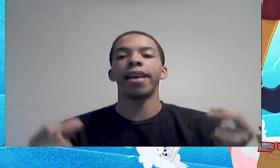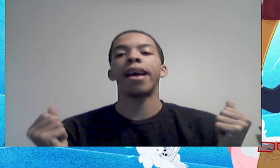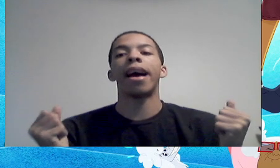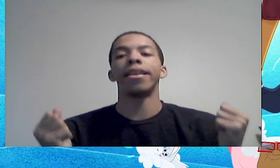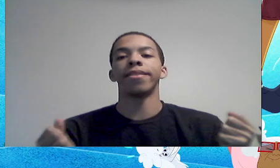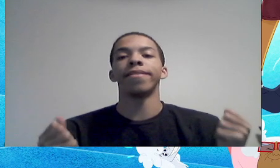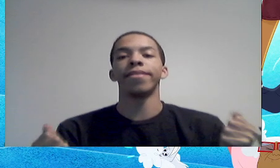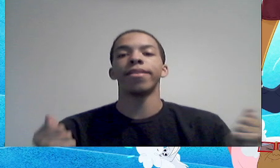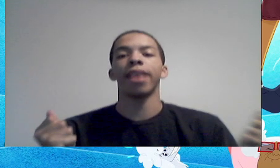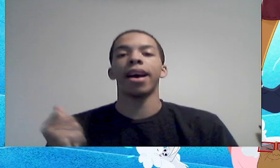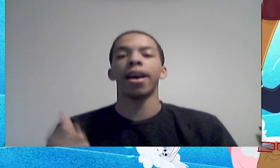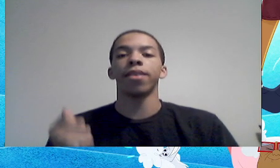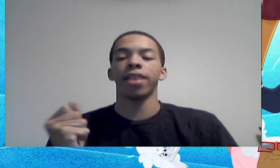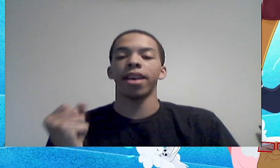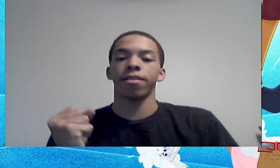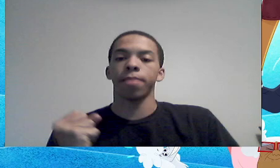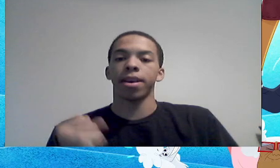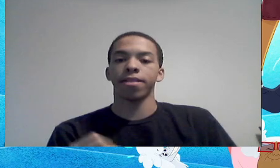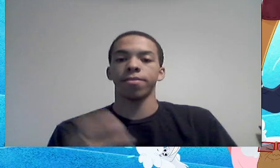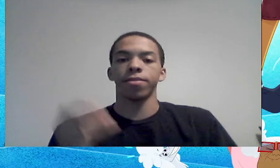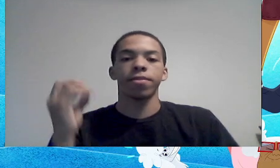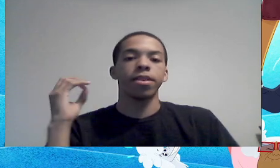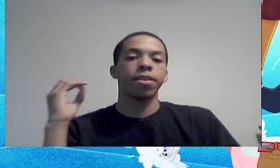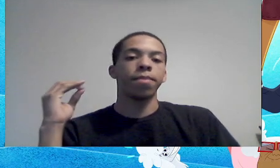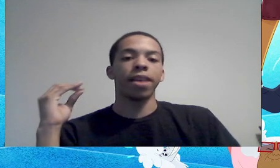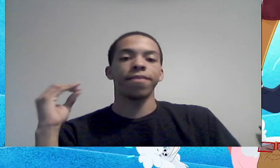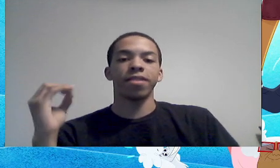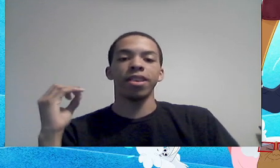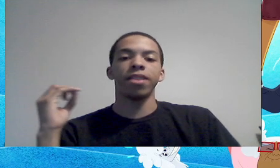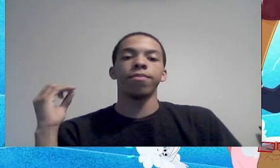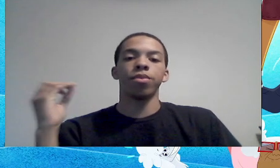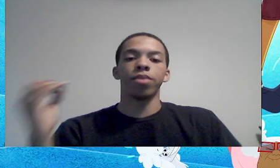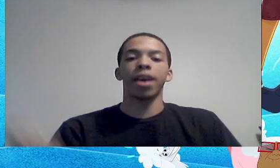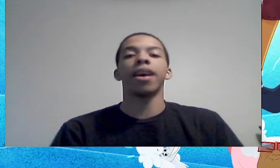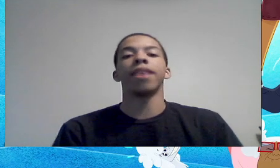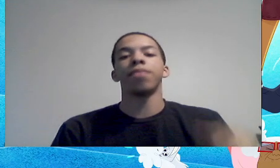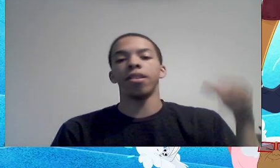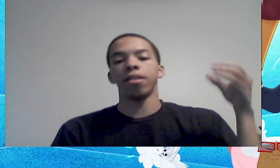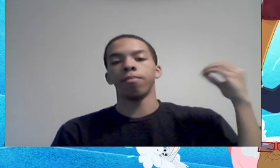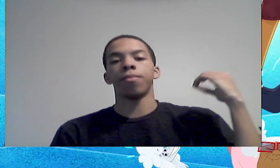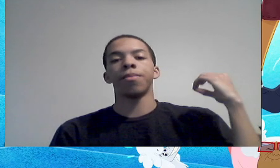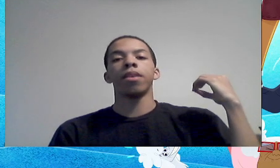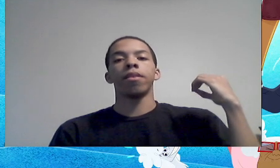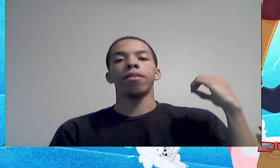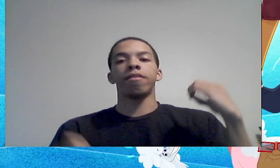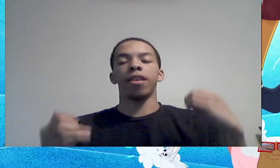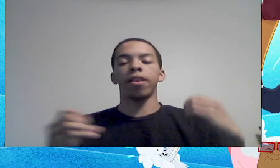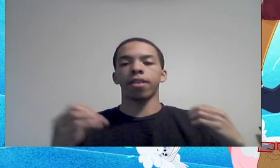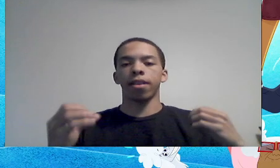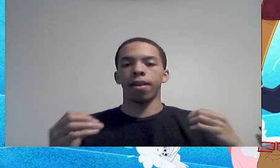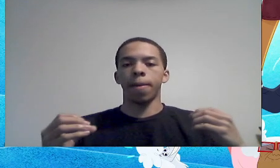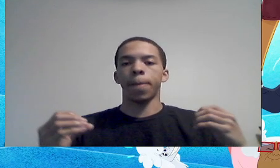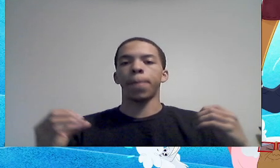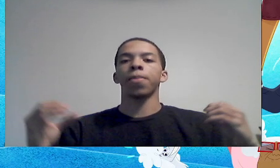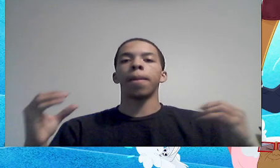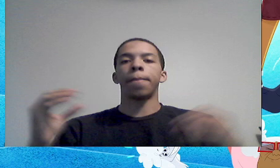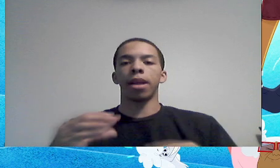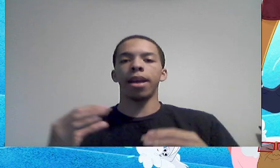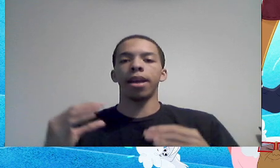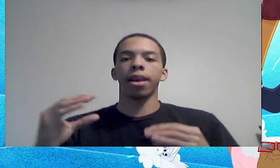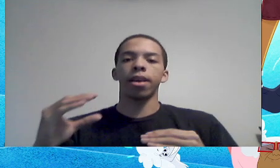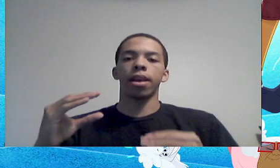to this day, I don't know how that is possible, but I've seen him do that, I've seen him sync, um,